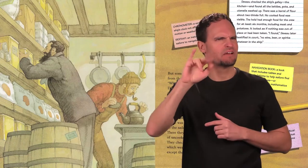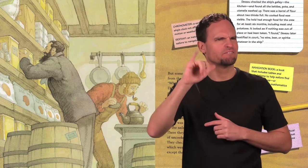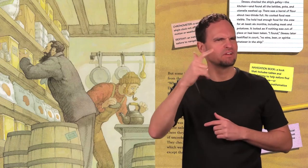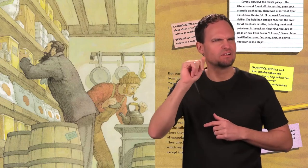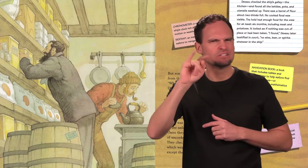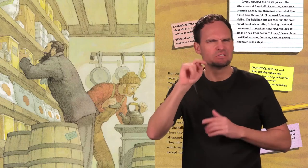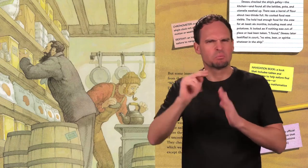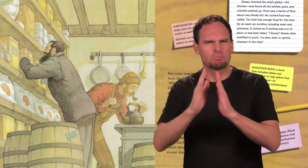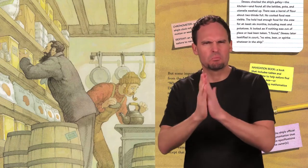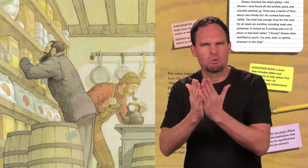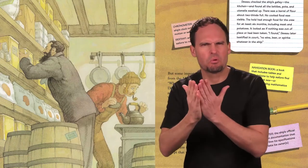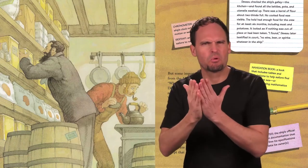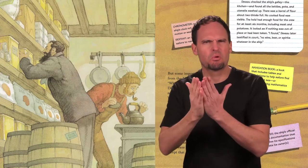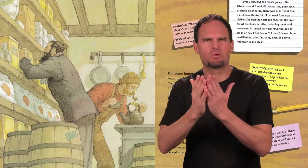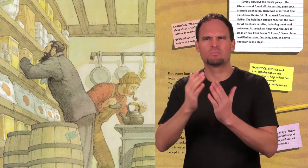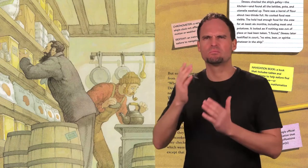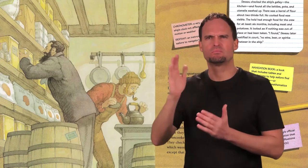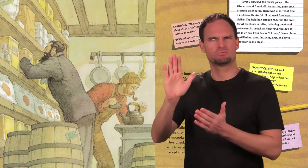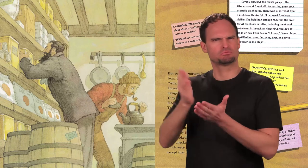register?